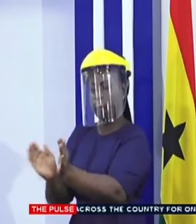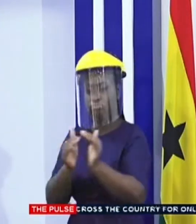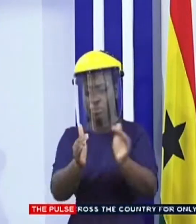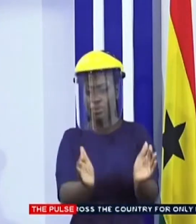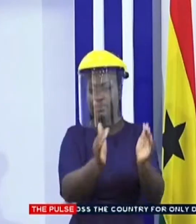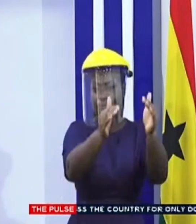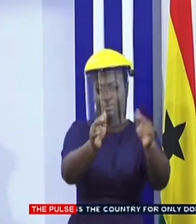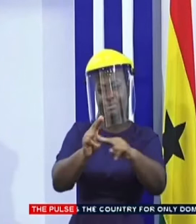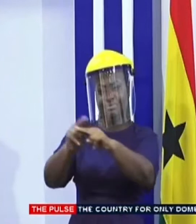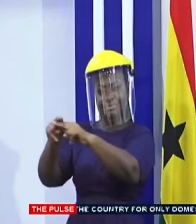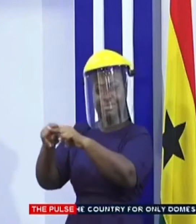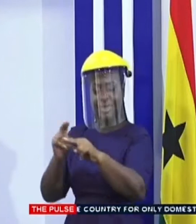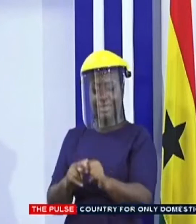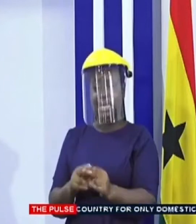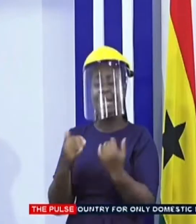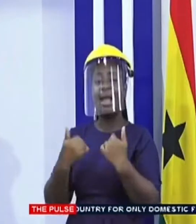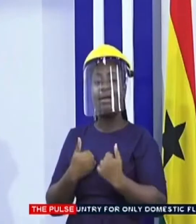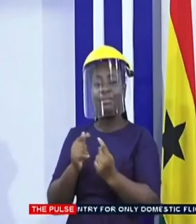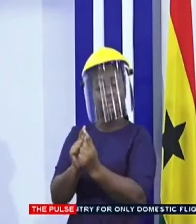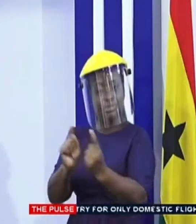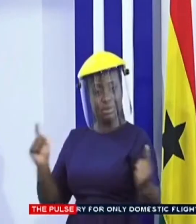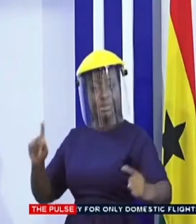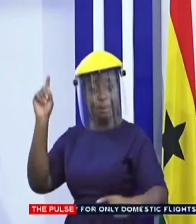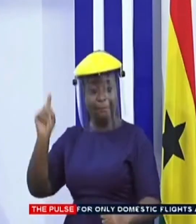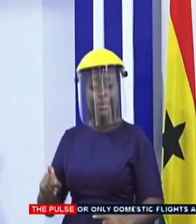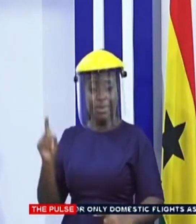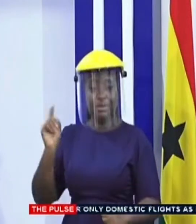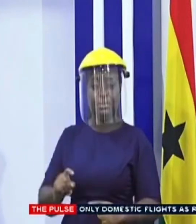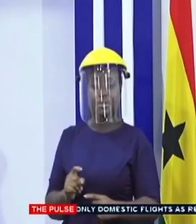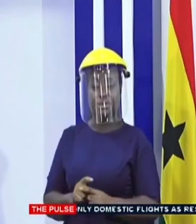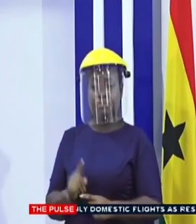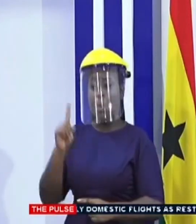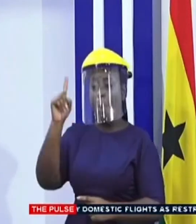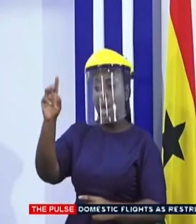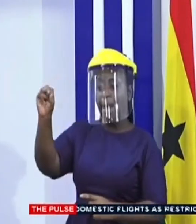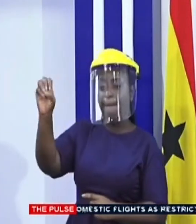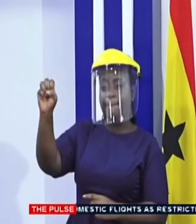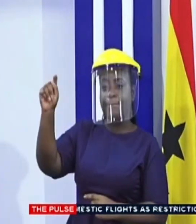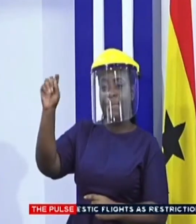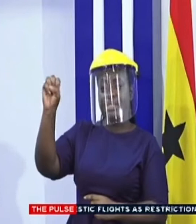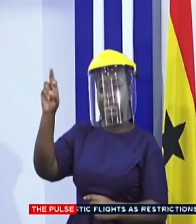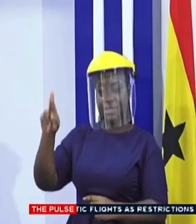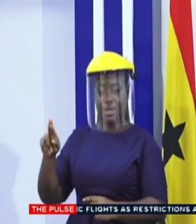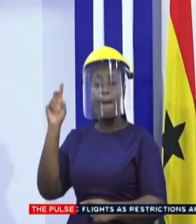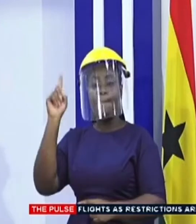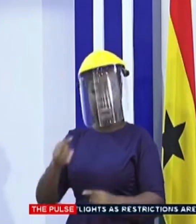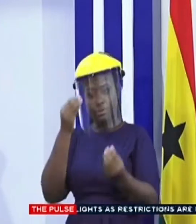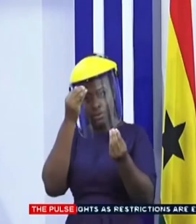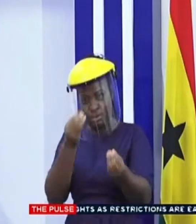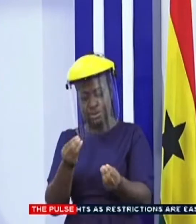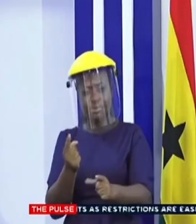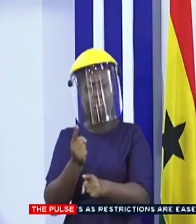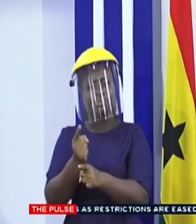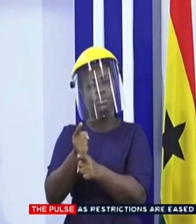and maintaining social distancing of one meter can be adhered to. Regular